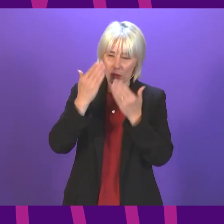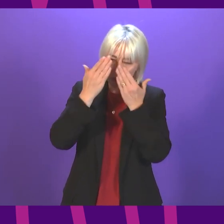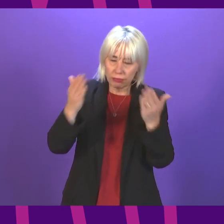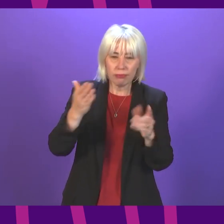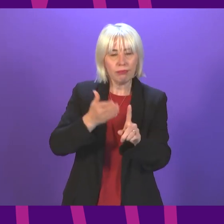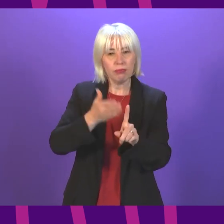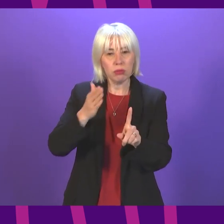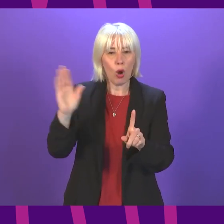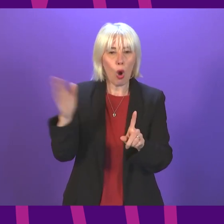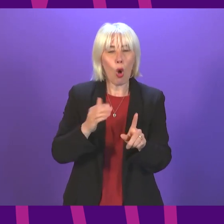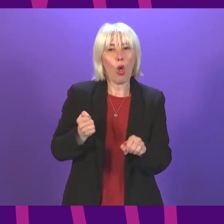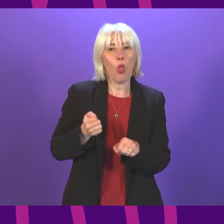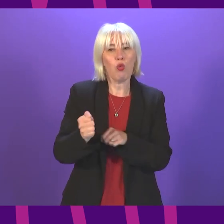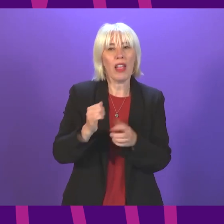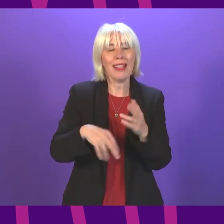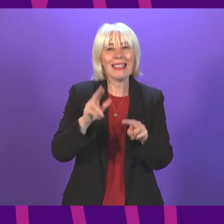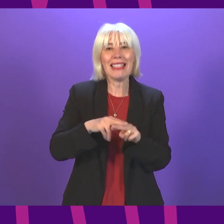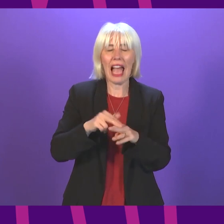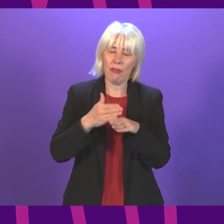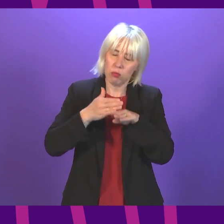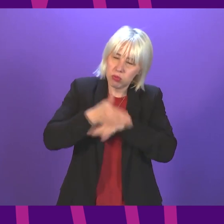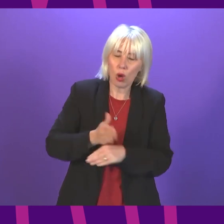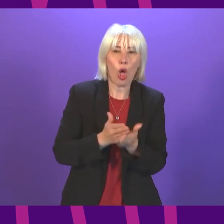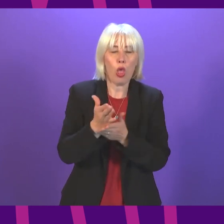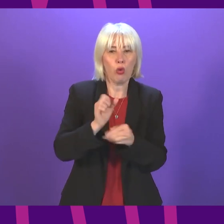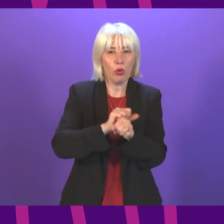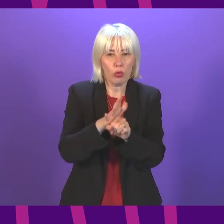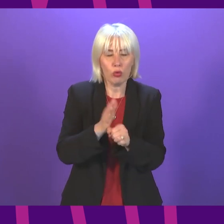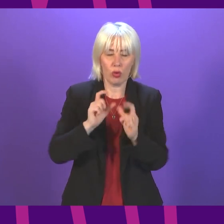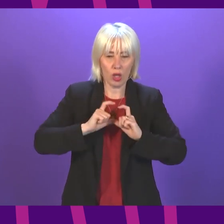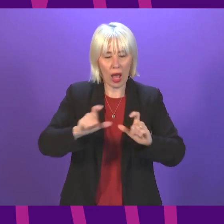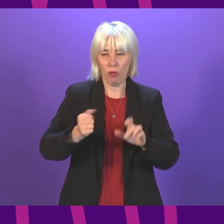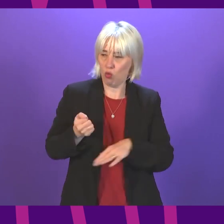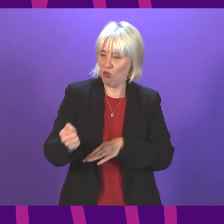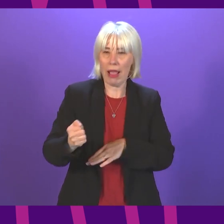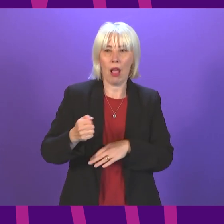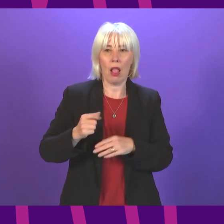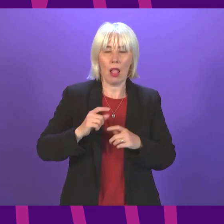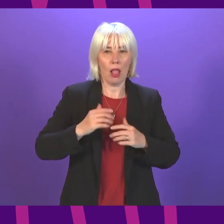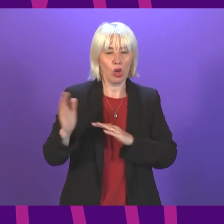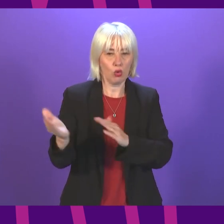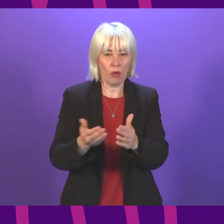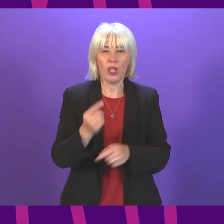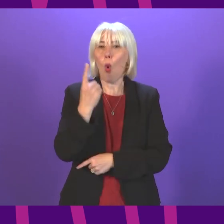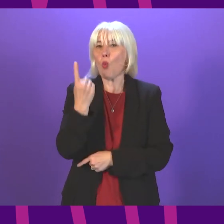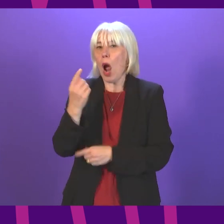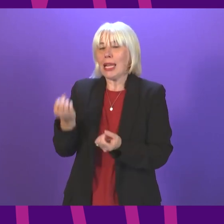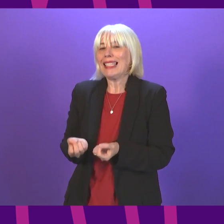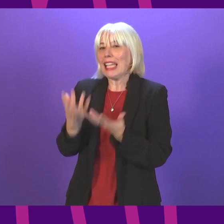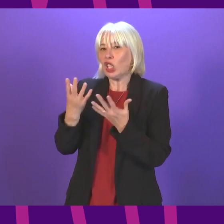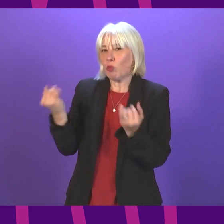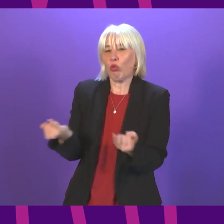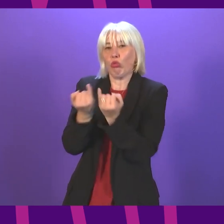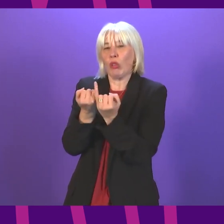the contribution that all our rail workers made during the pandemic to keep rail services operating. There is actually only one dispute currently impacting